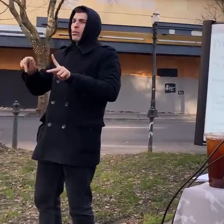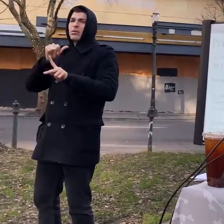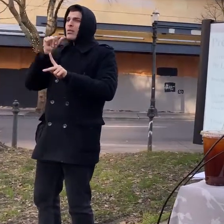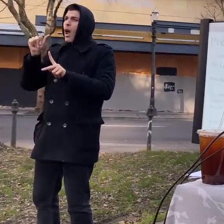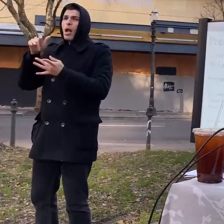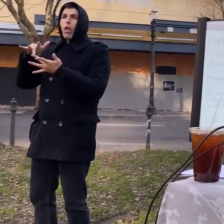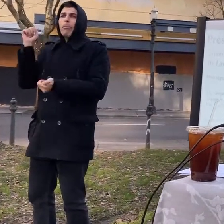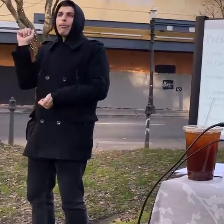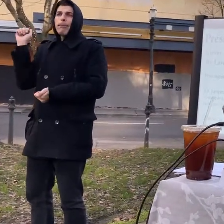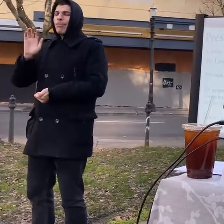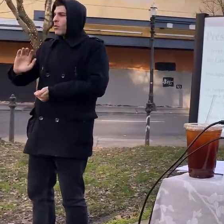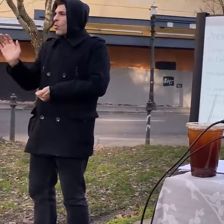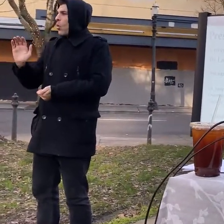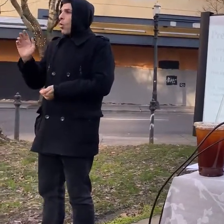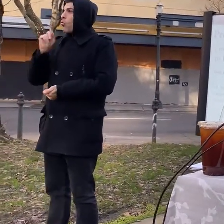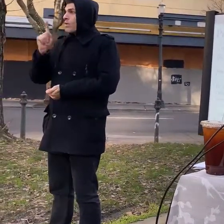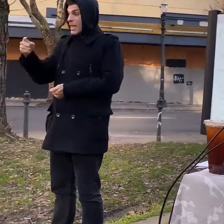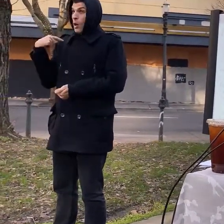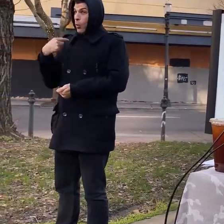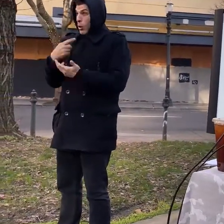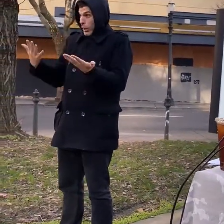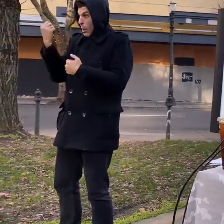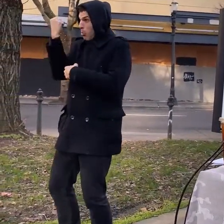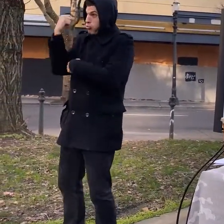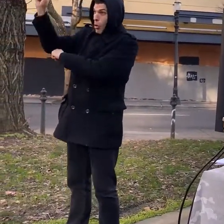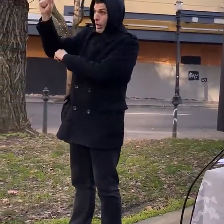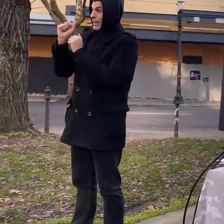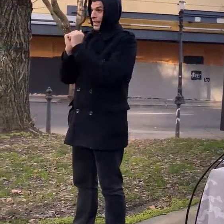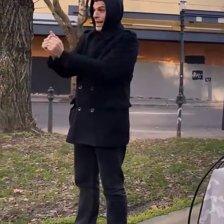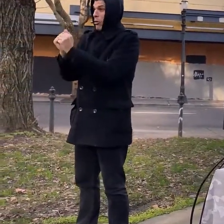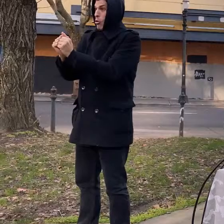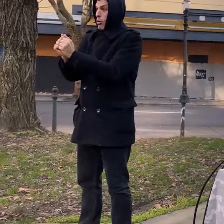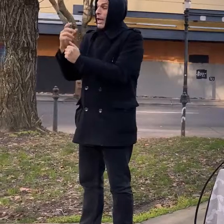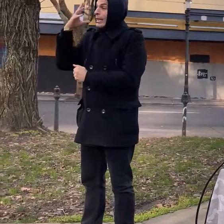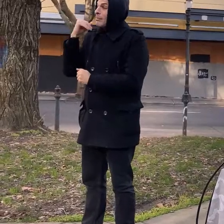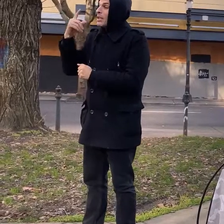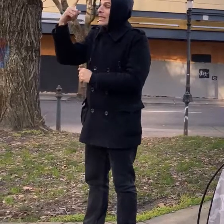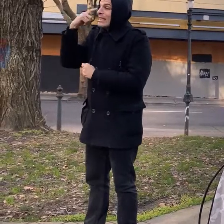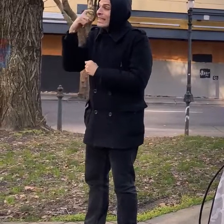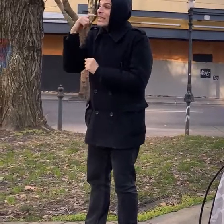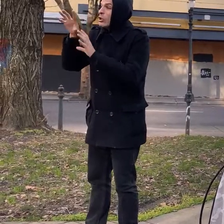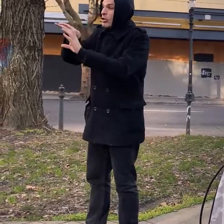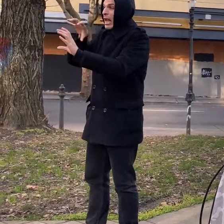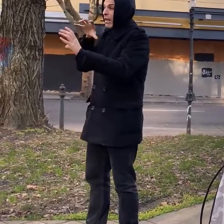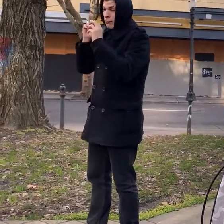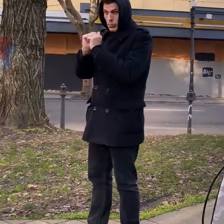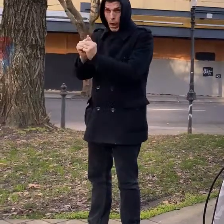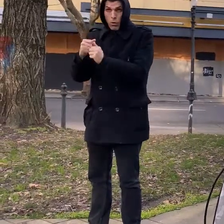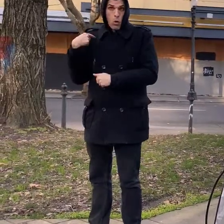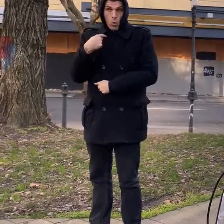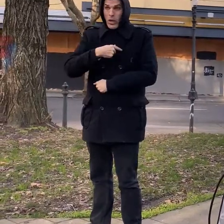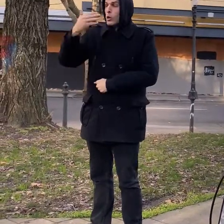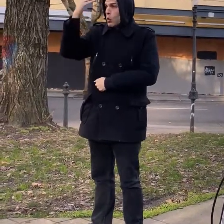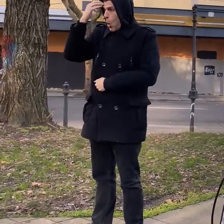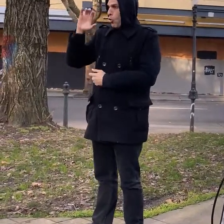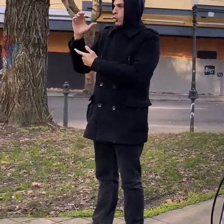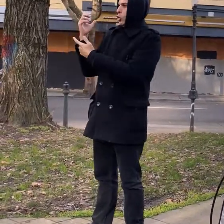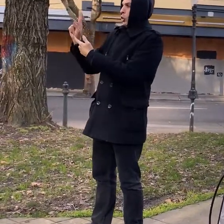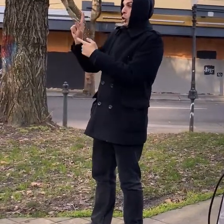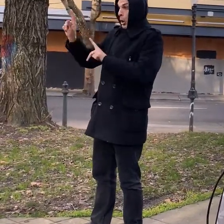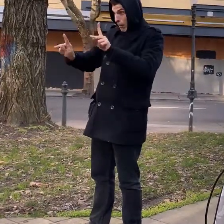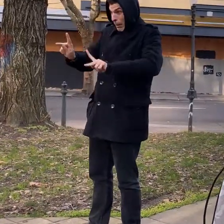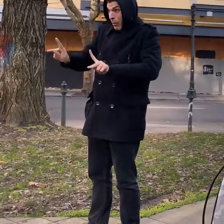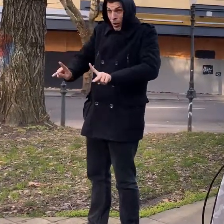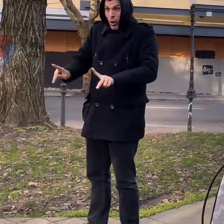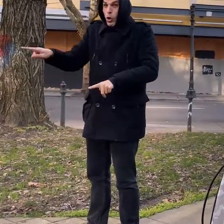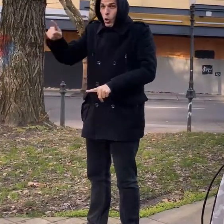because of the poisoning and the climate change that continues to happen the over logging that continues to happen so i just wanted to say that much